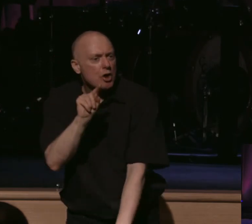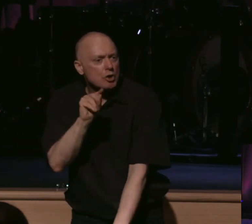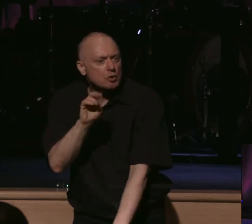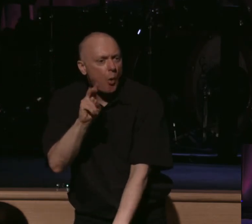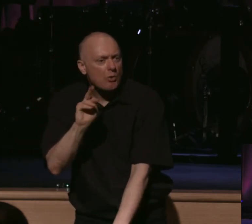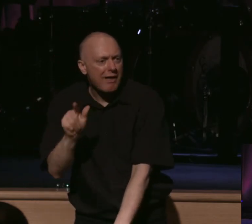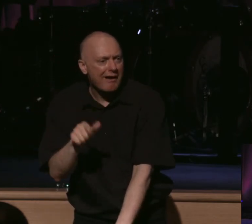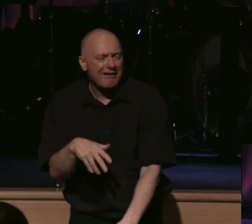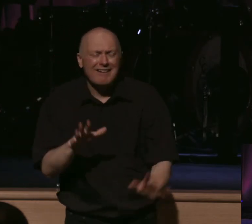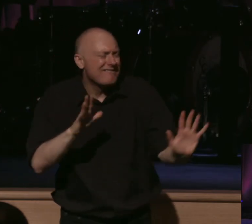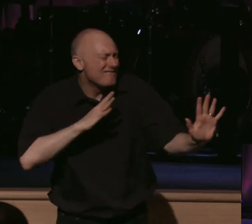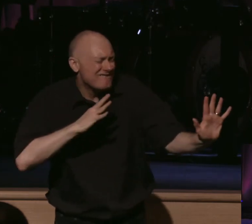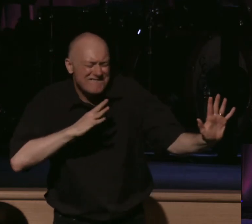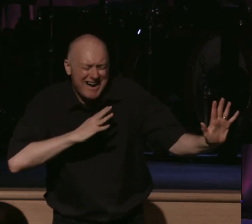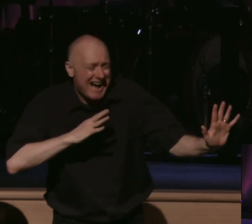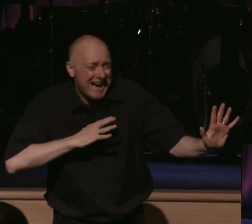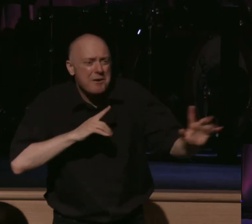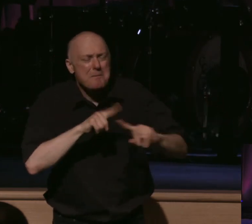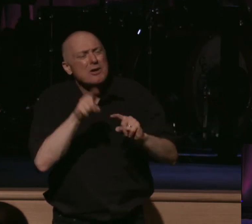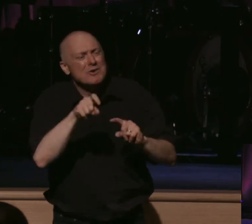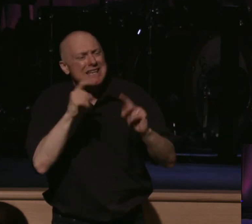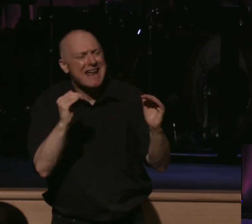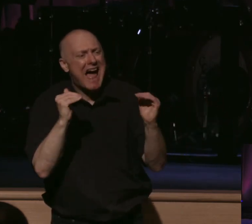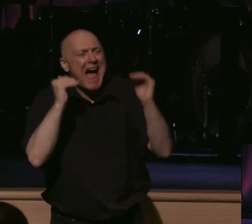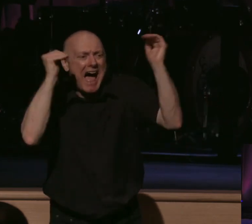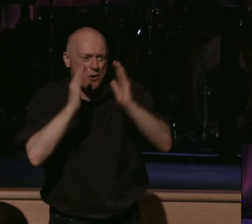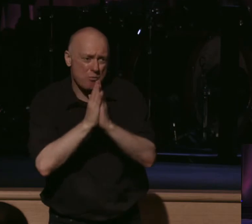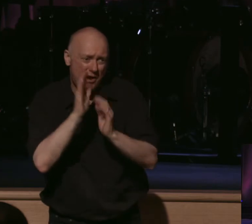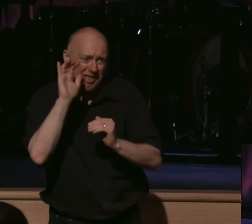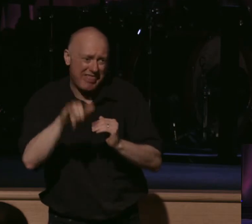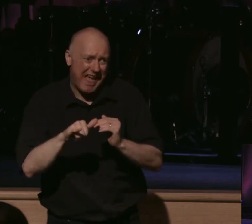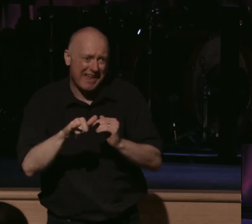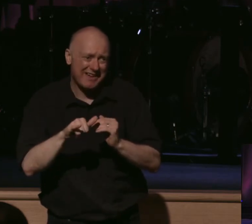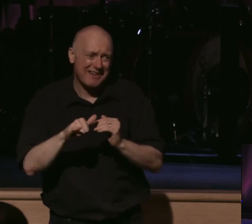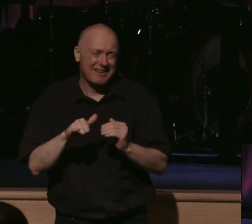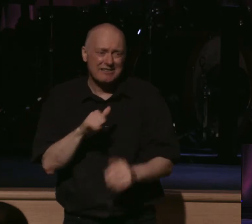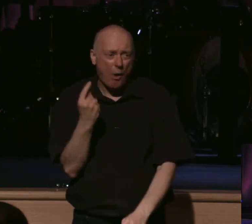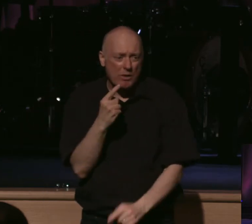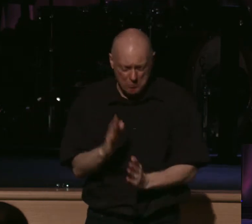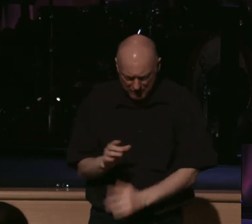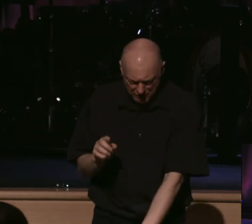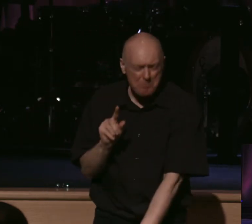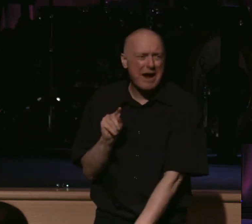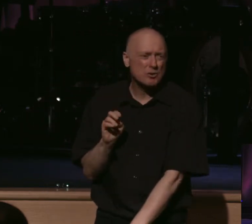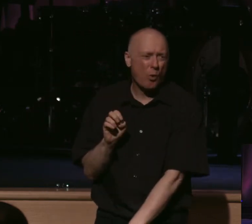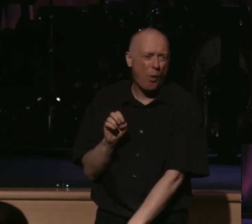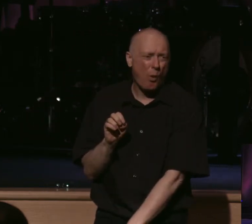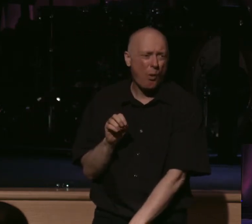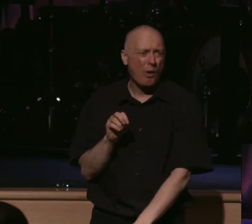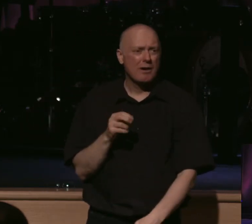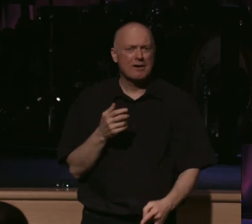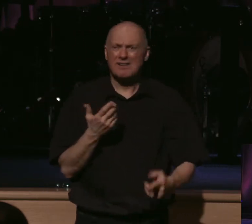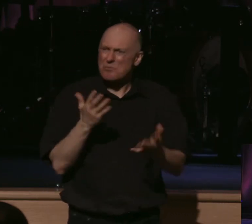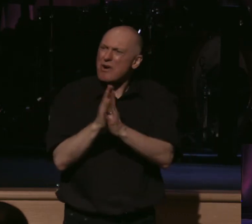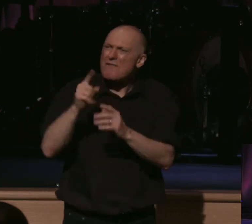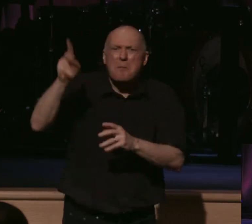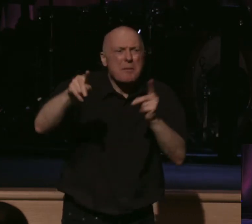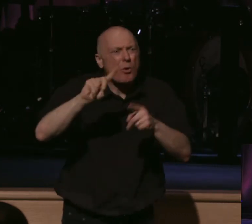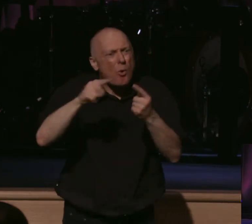just think there's a higher level of prayer that can probably be offered to the Lord in light of people being sent to hell and death and all sorts of